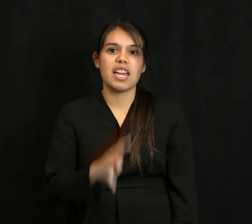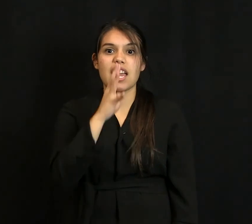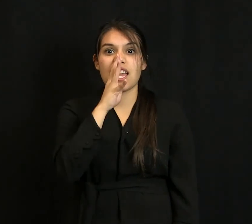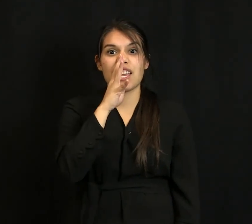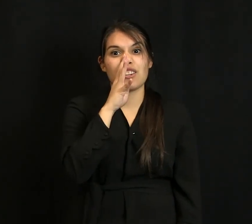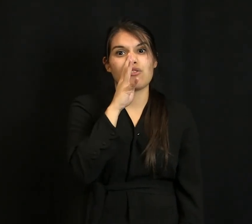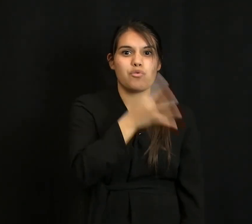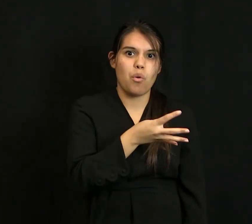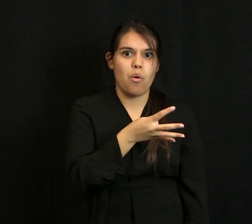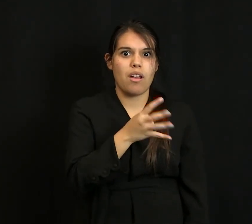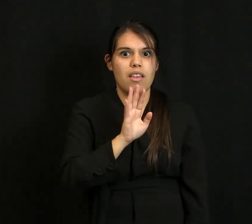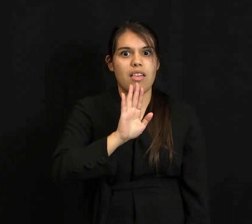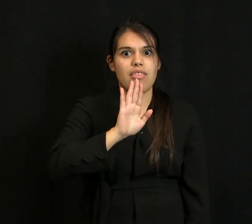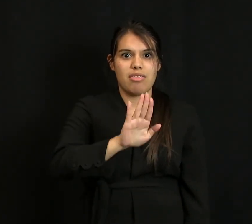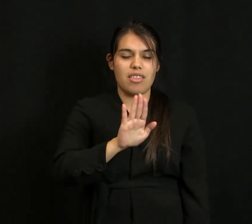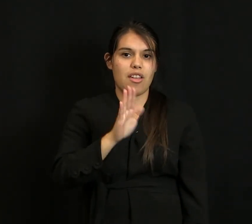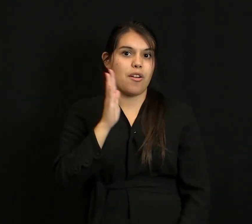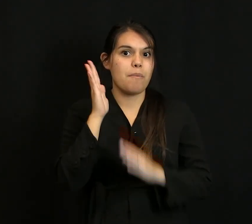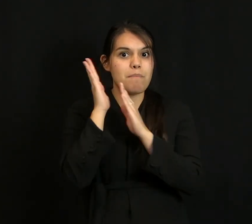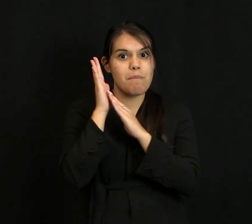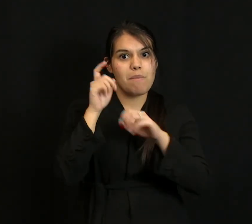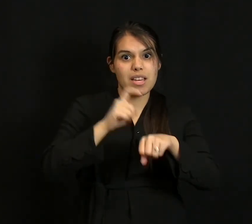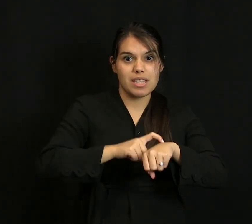bedtime. They only ate sugary cereal.